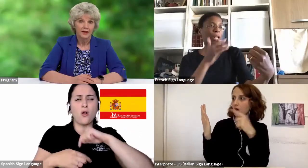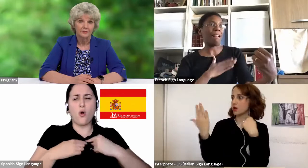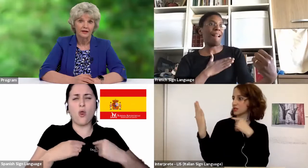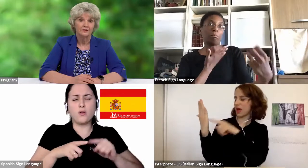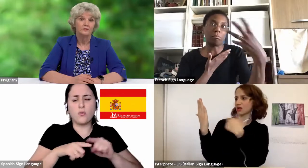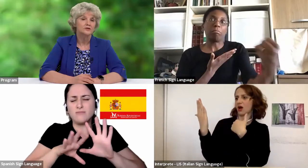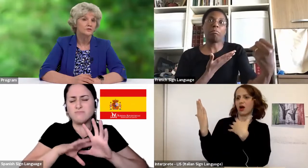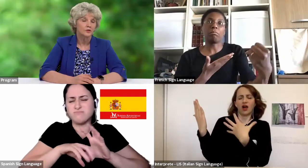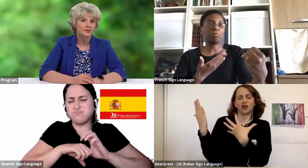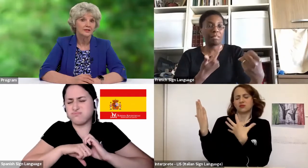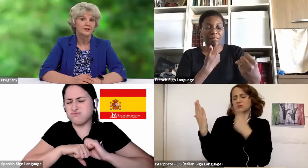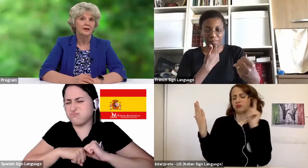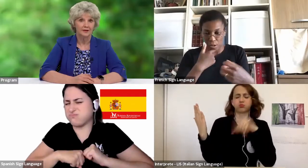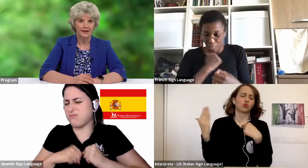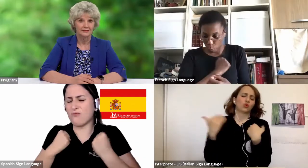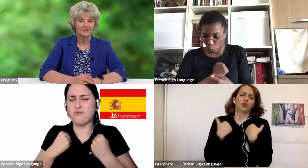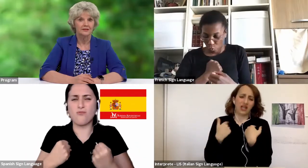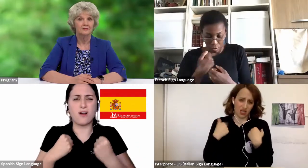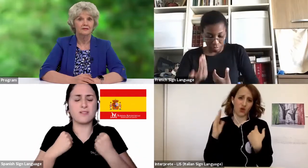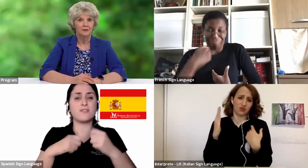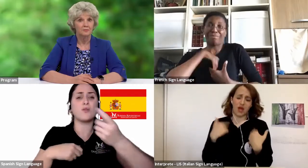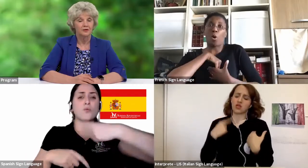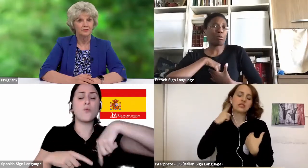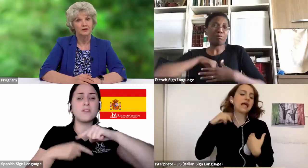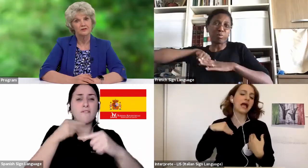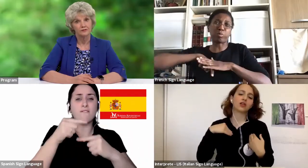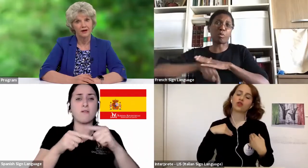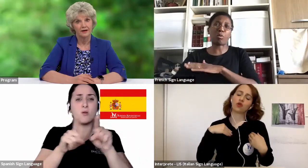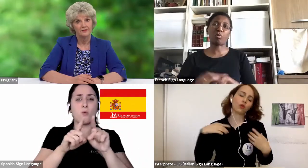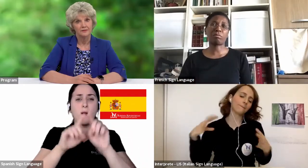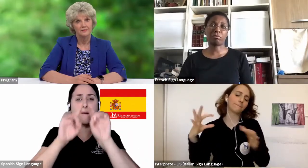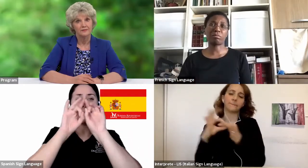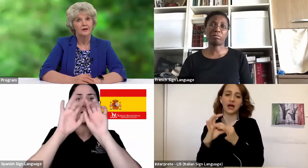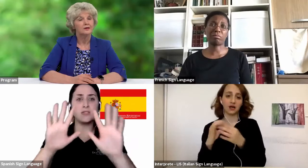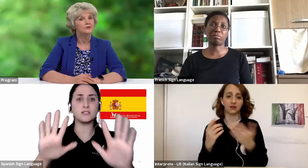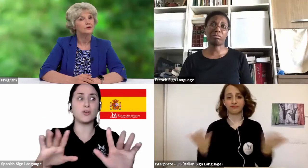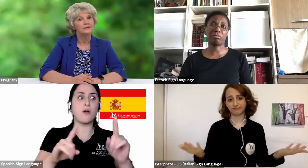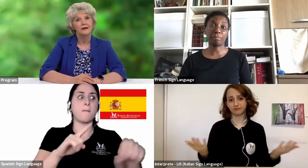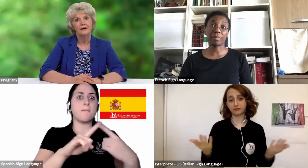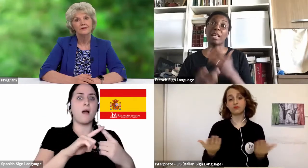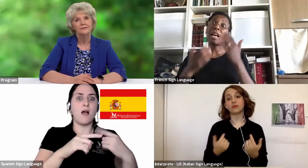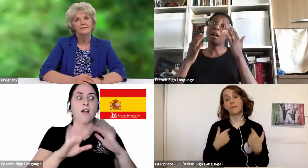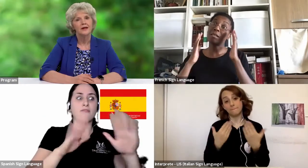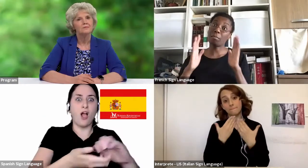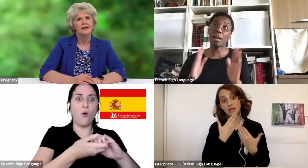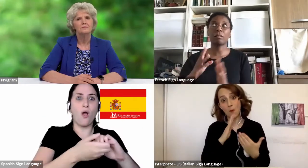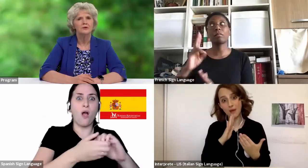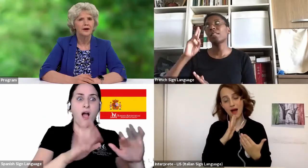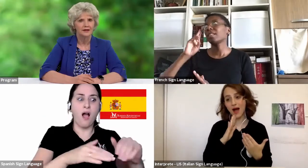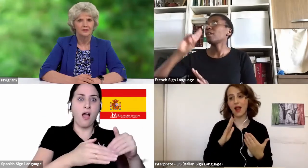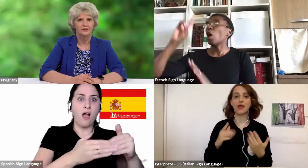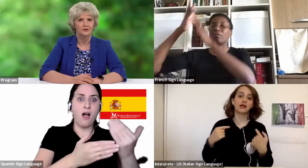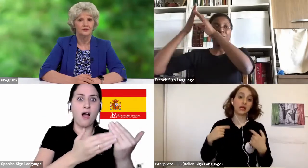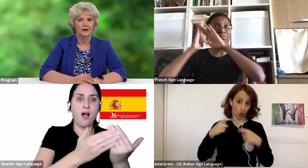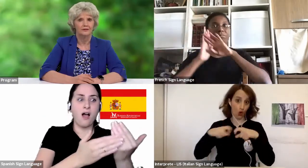Our family was fortunate and blessed that my brother-in-law survived. During the night, he made a